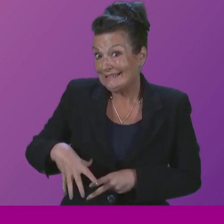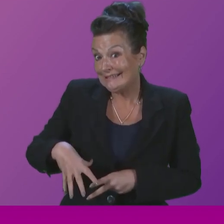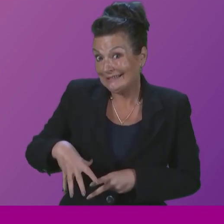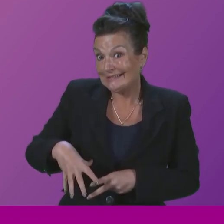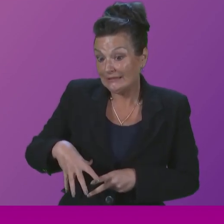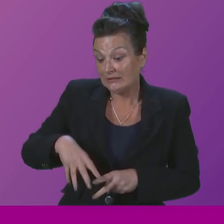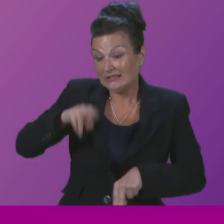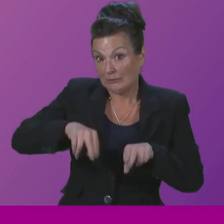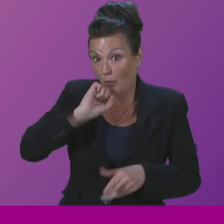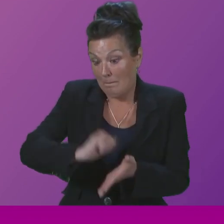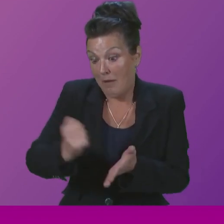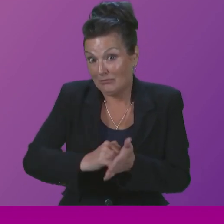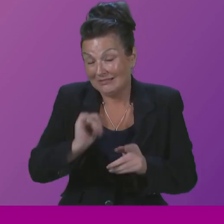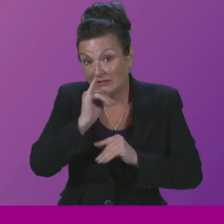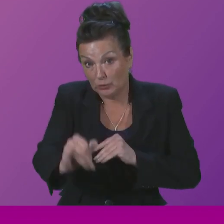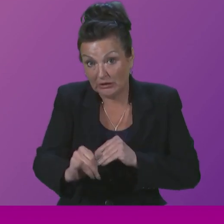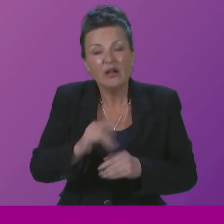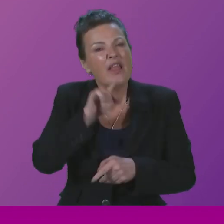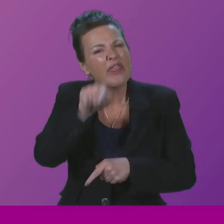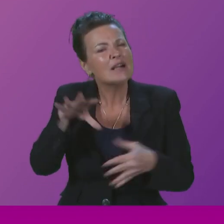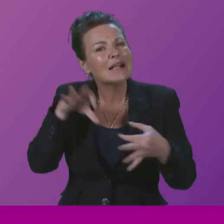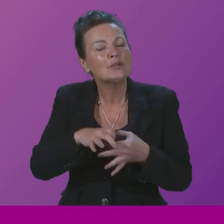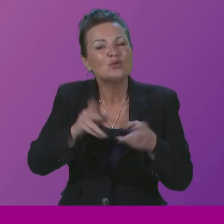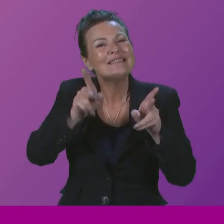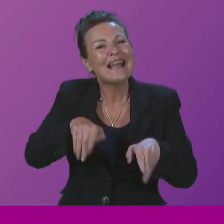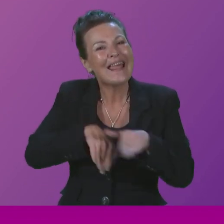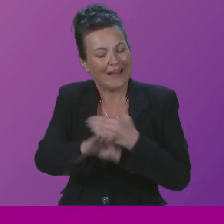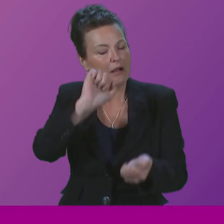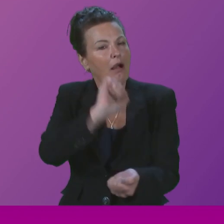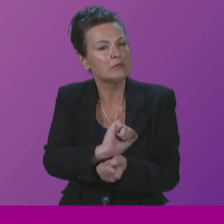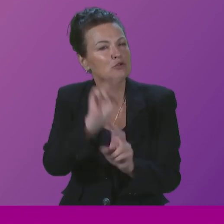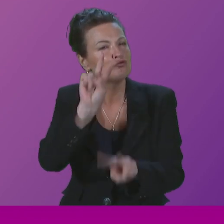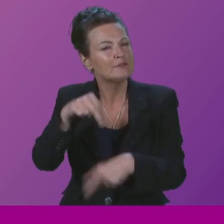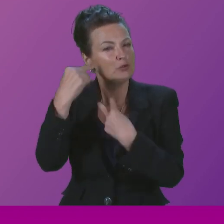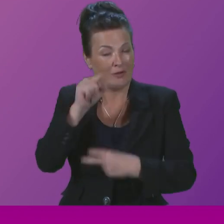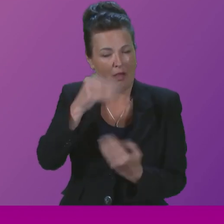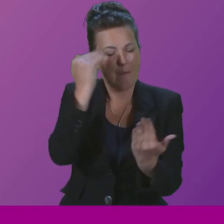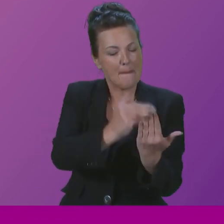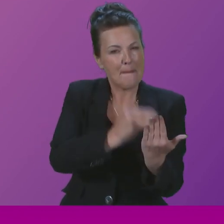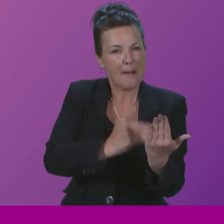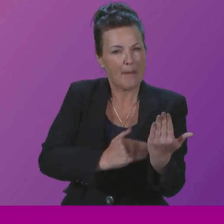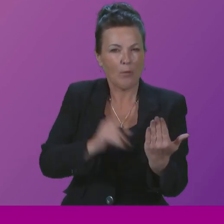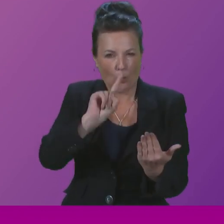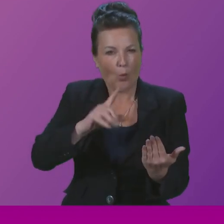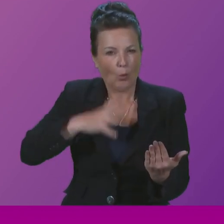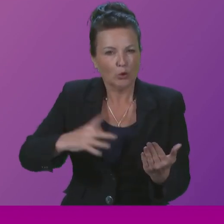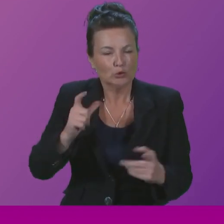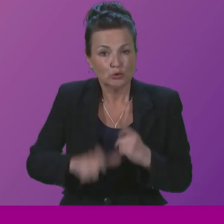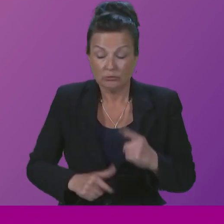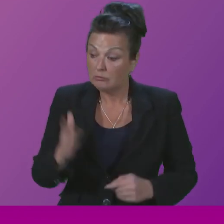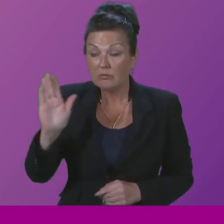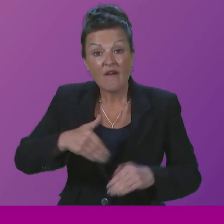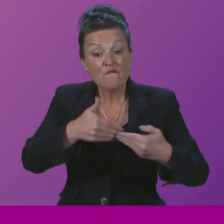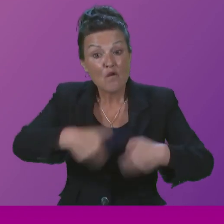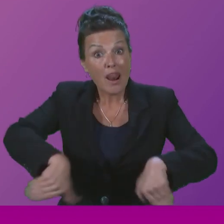undertaken in response to the Independent Death in Custody Review, are key steps in our commitment to achieving this. All frontline staff are trained